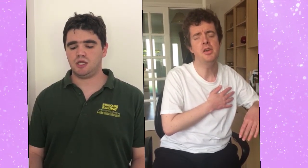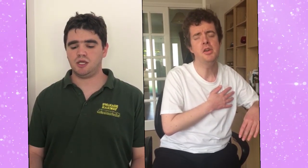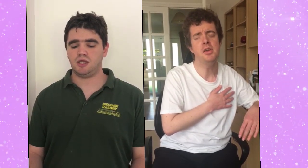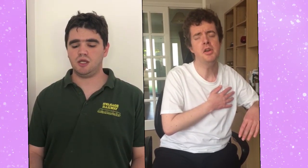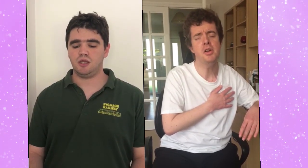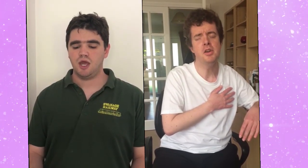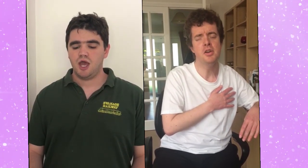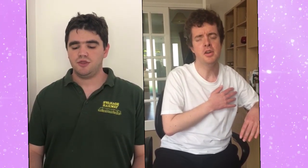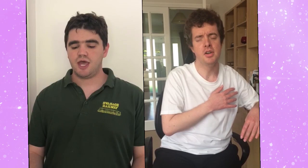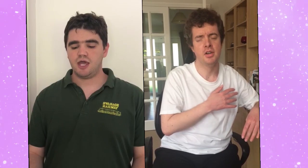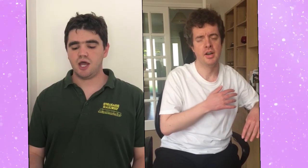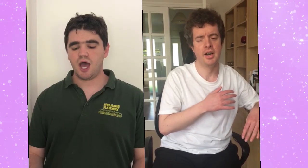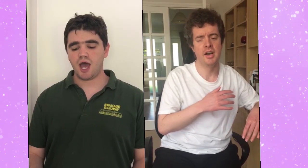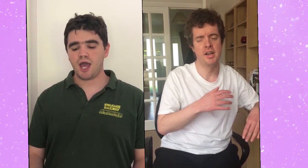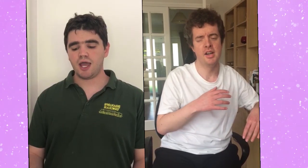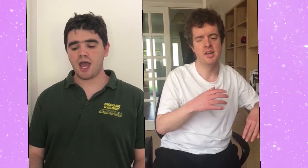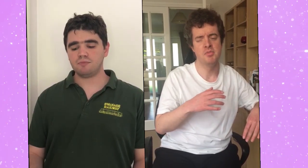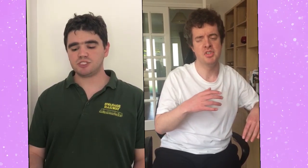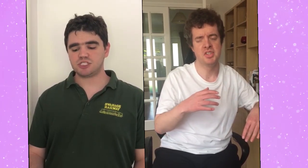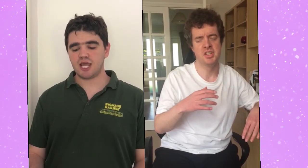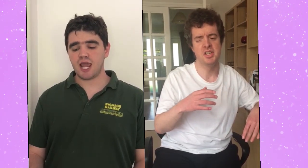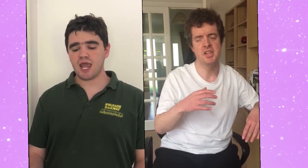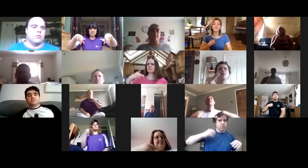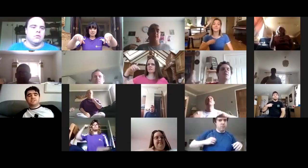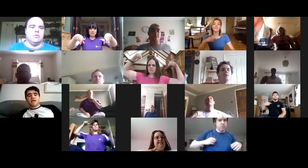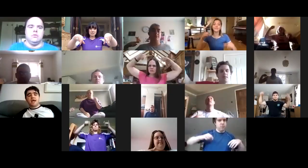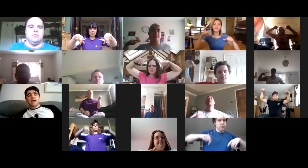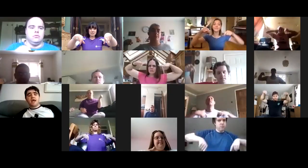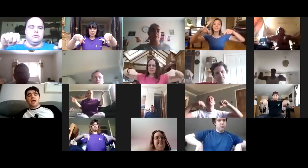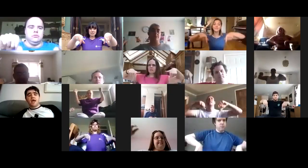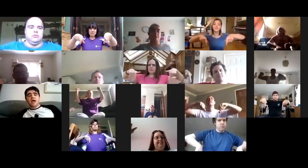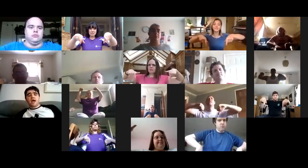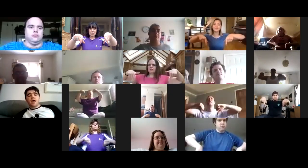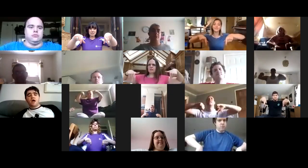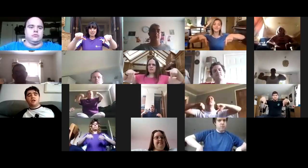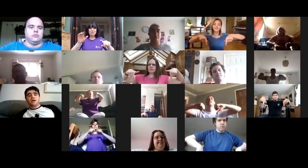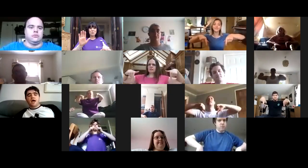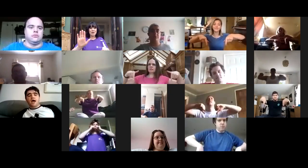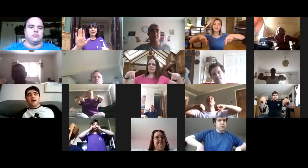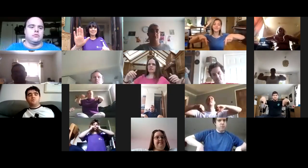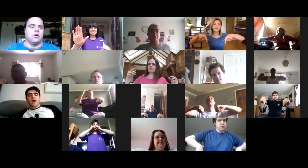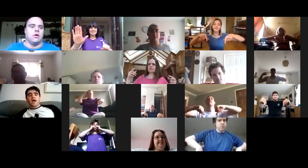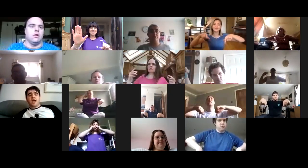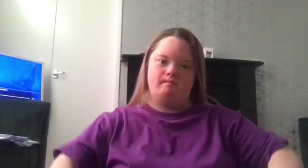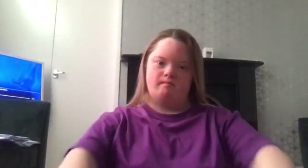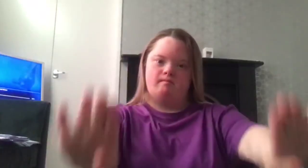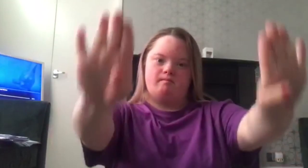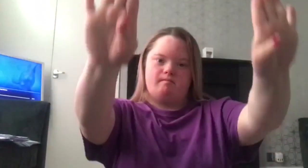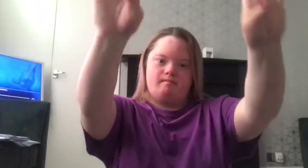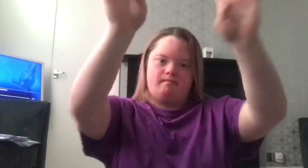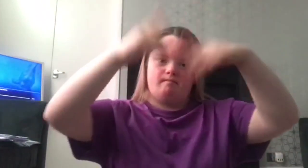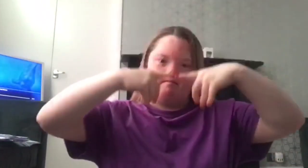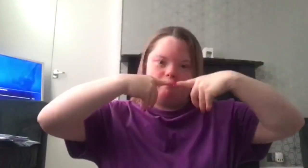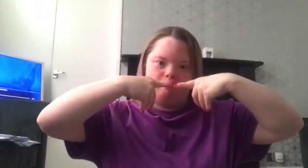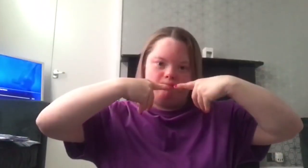Then I am still, and wait here in the silence,